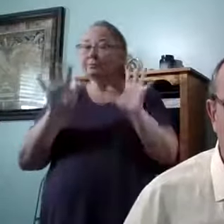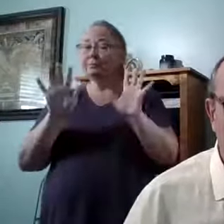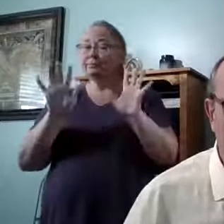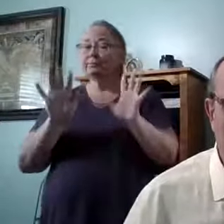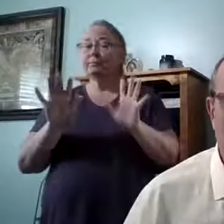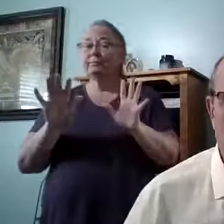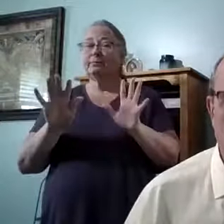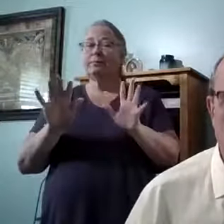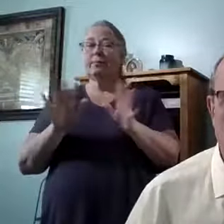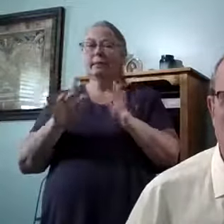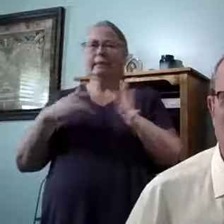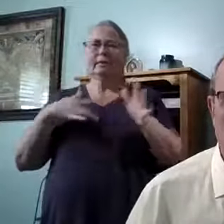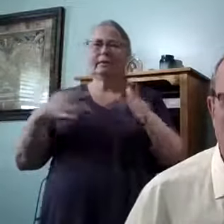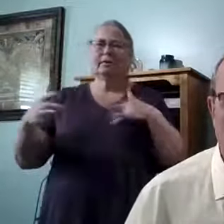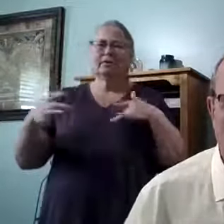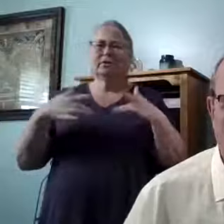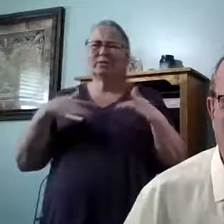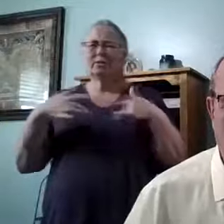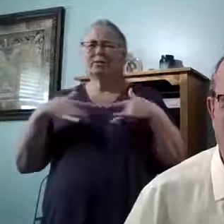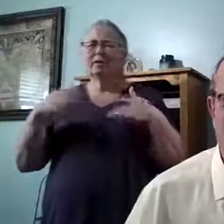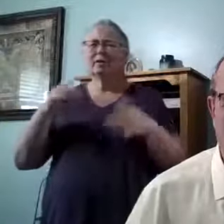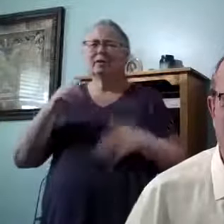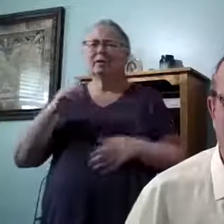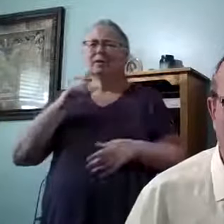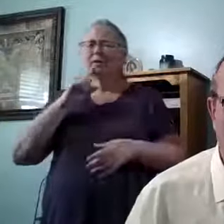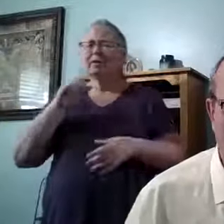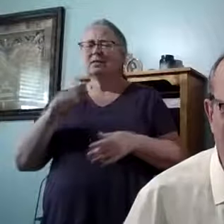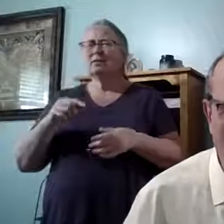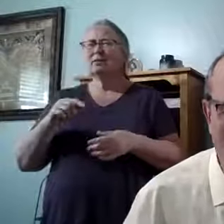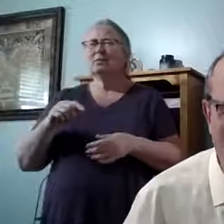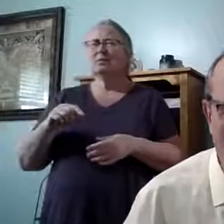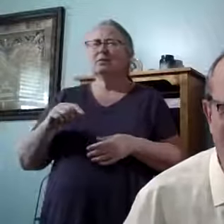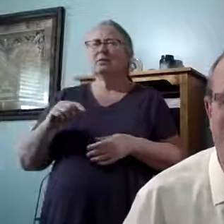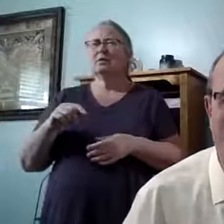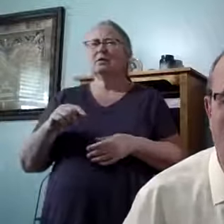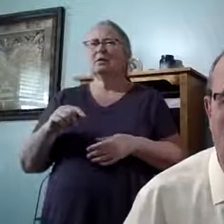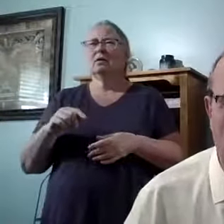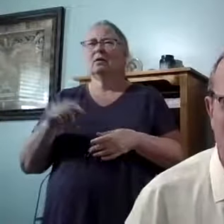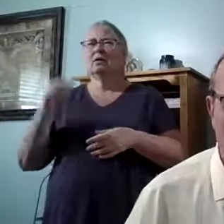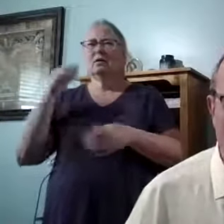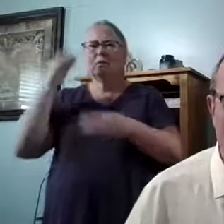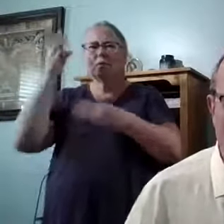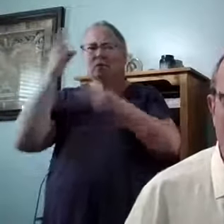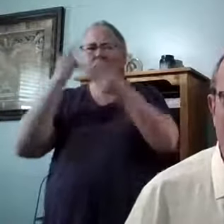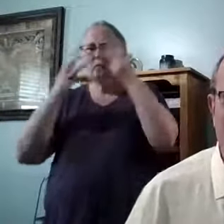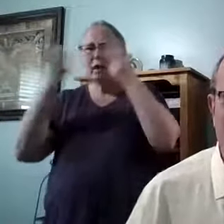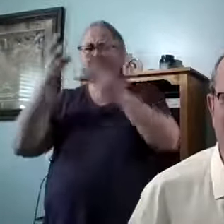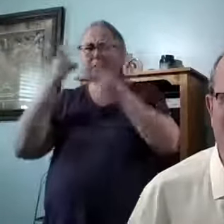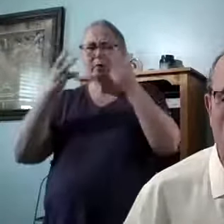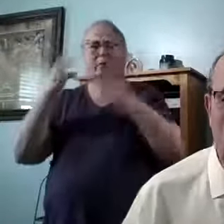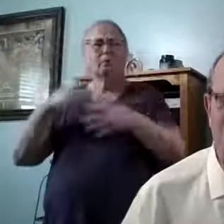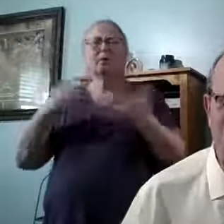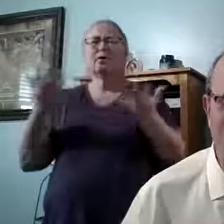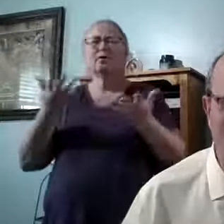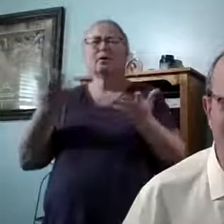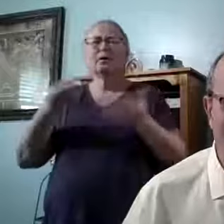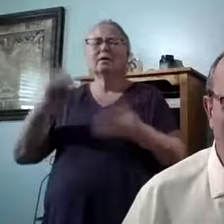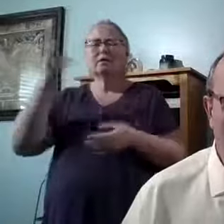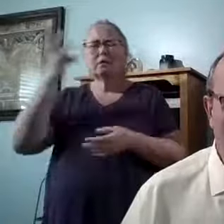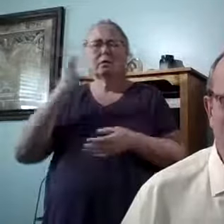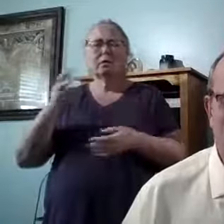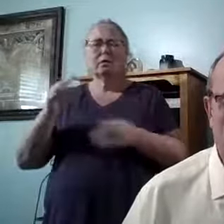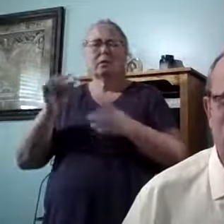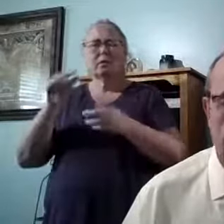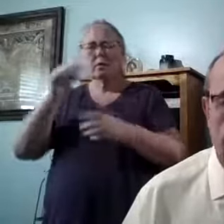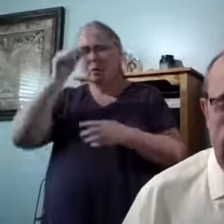To be anxious is to worry. What is worry? Well, the Greek word